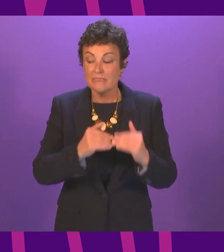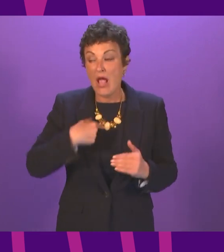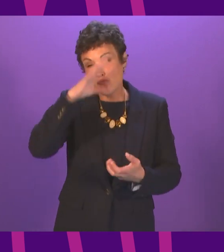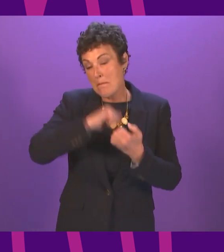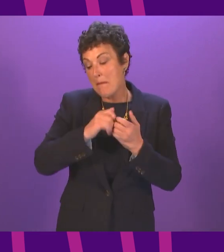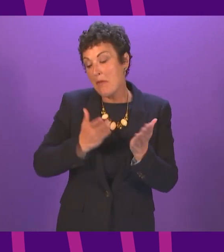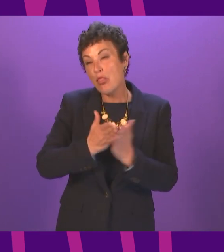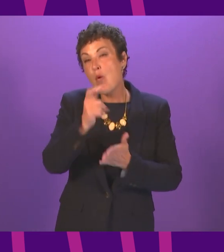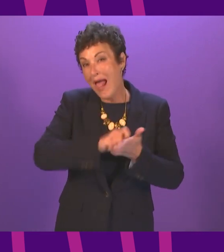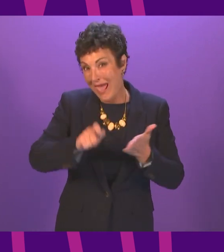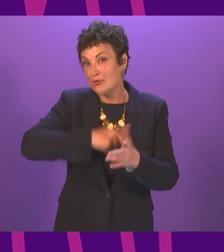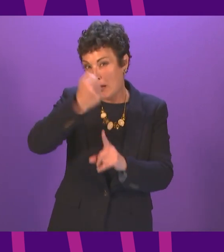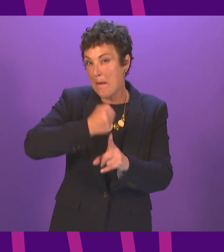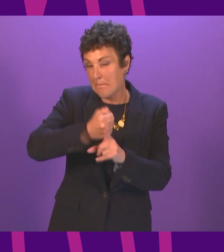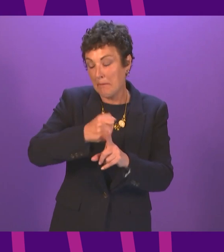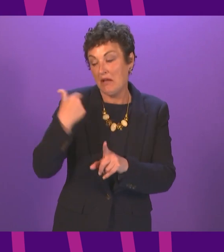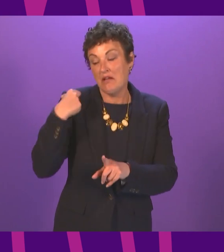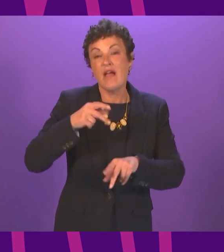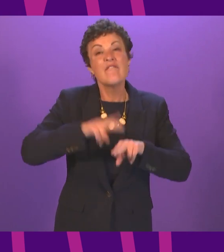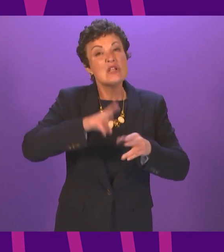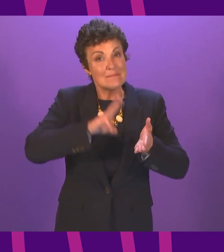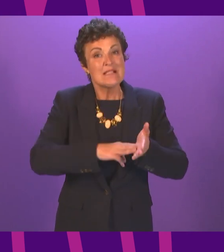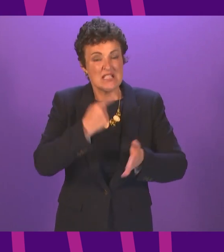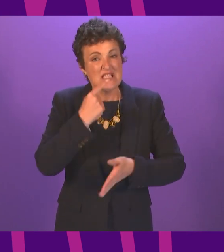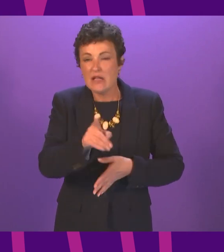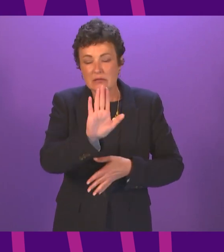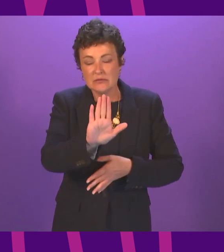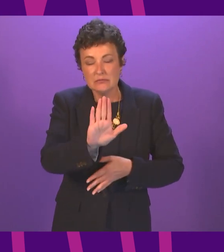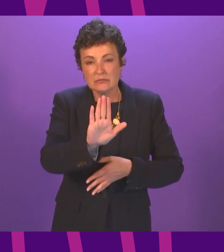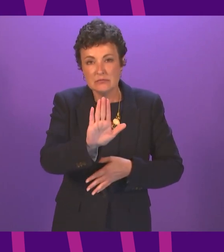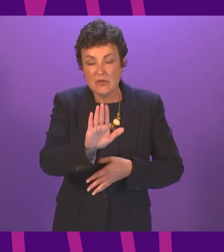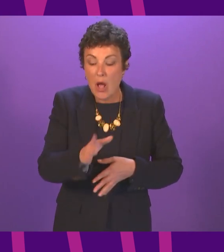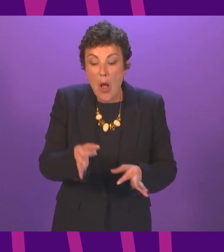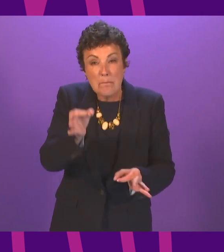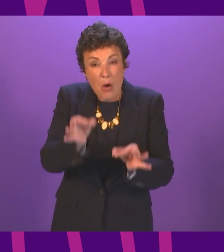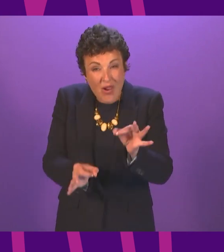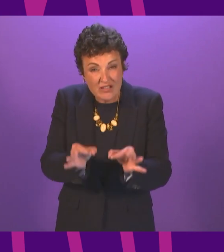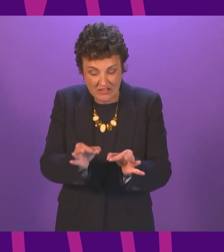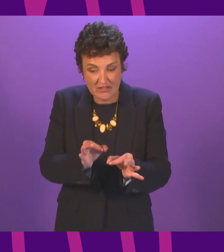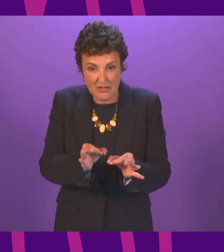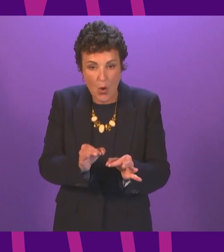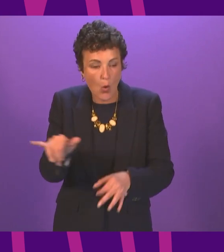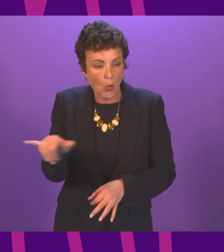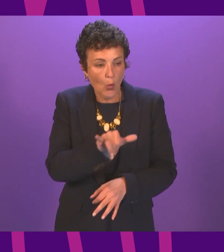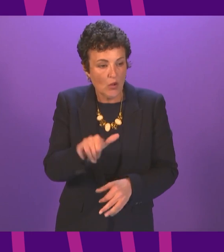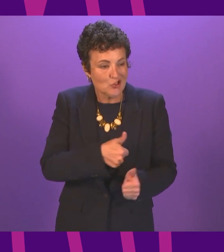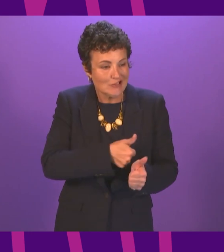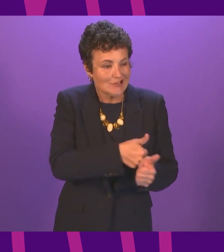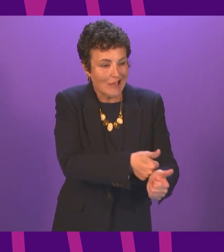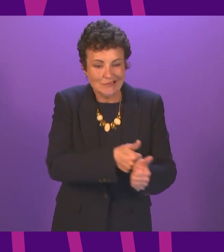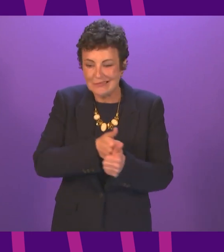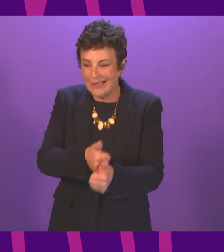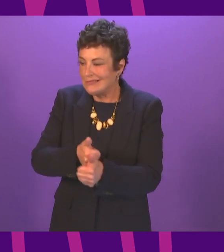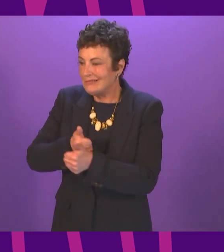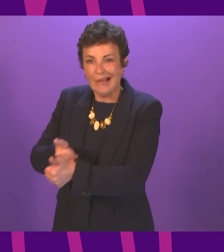the first minister said tellingly I believe that in the end politics is about picking sides that's not how I see politics